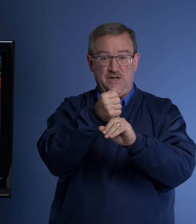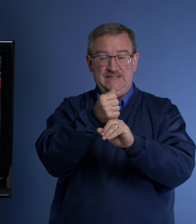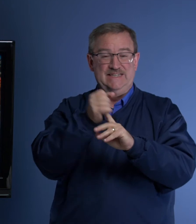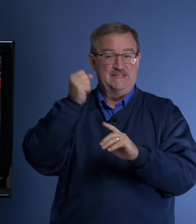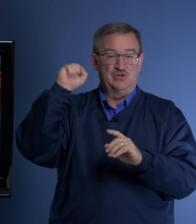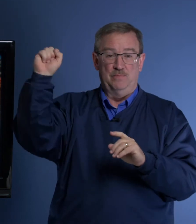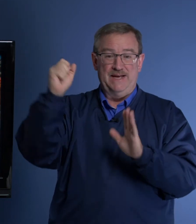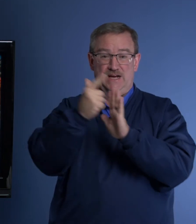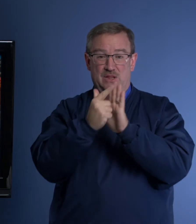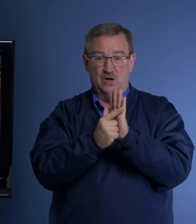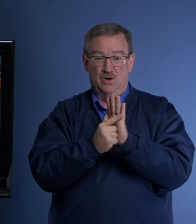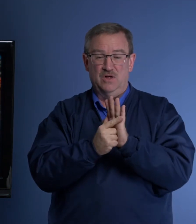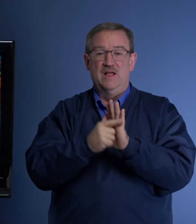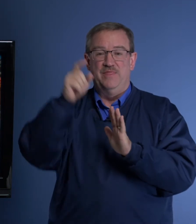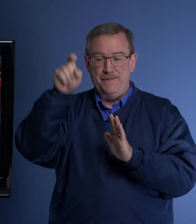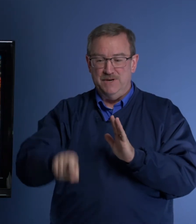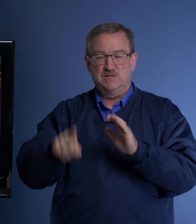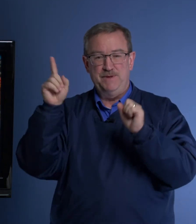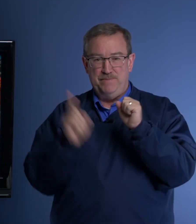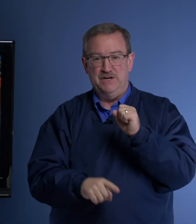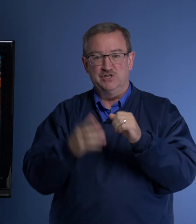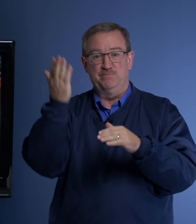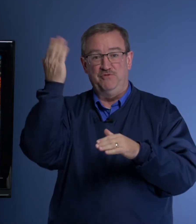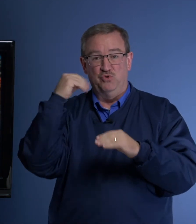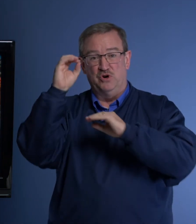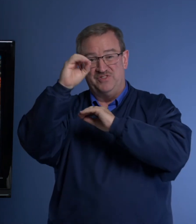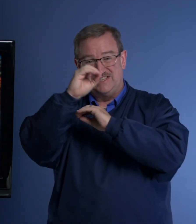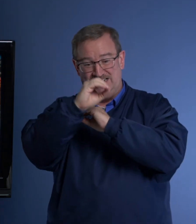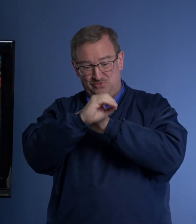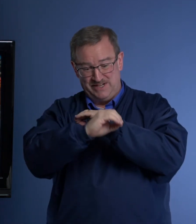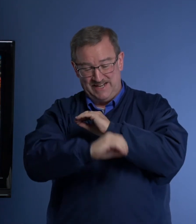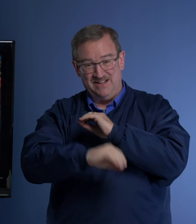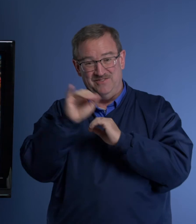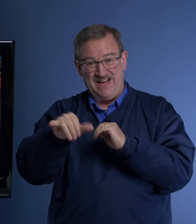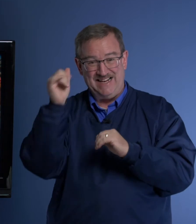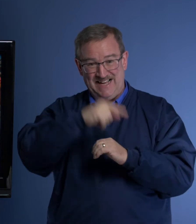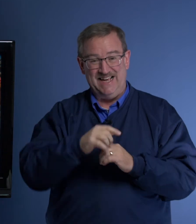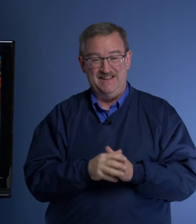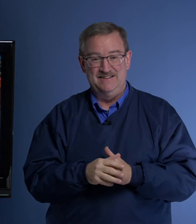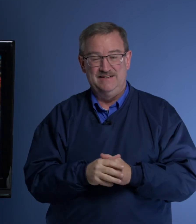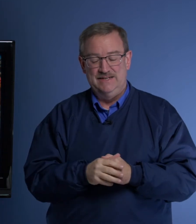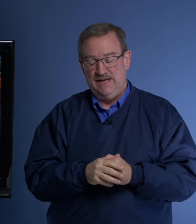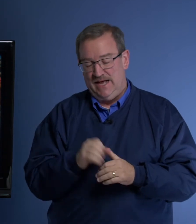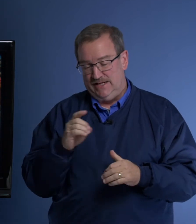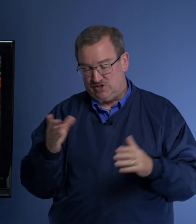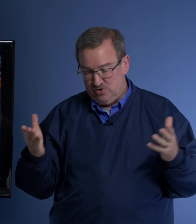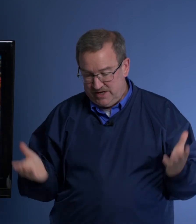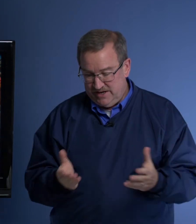disobeying a law, they must be punished before the sun went down that day. And so here,